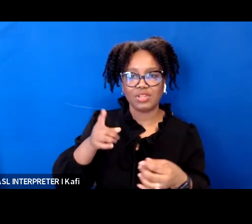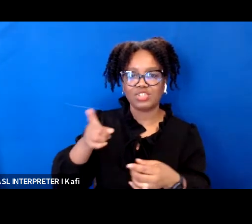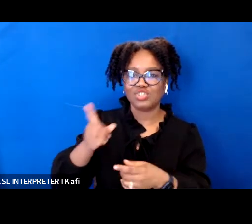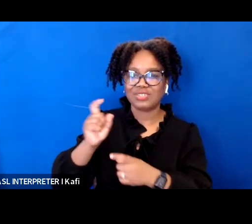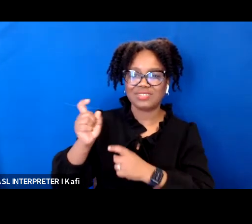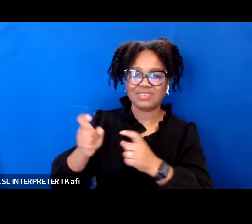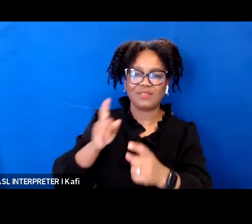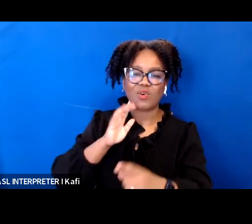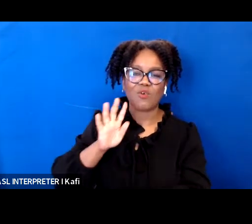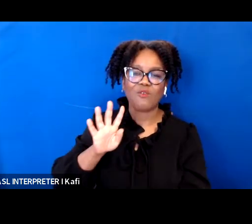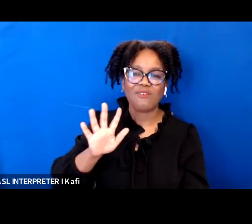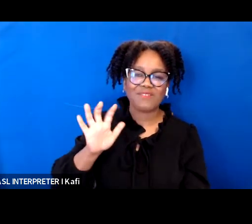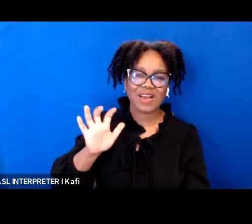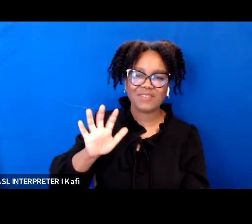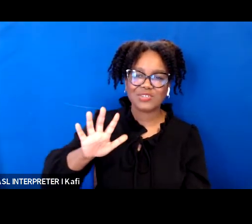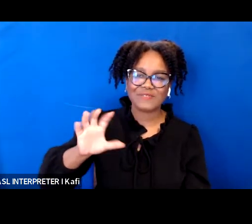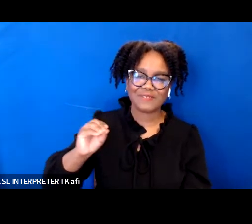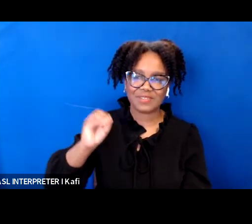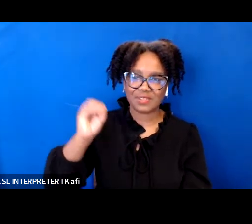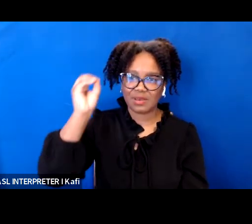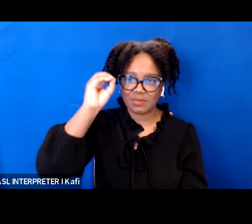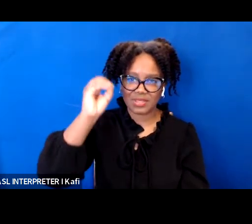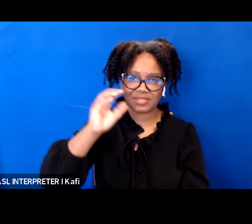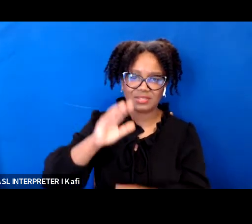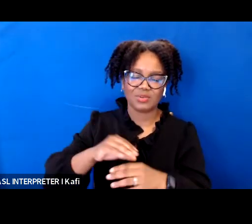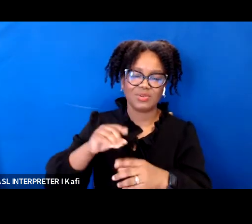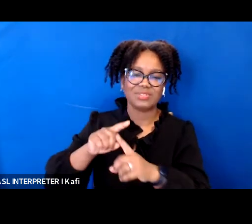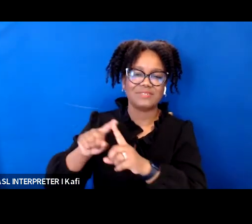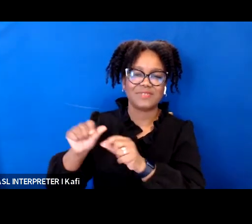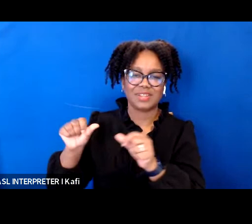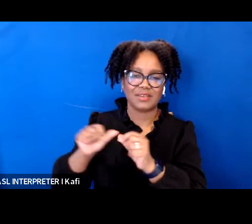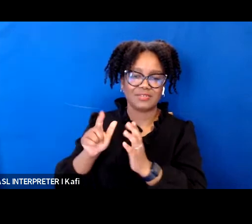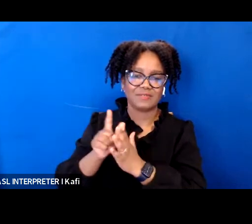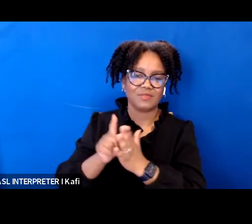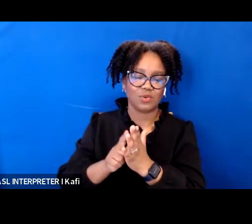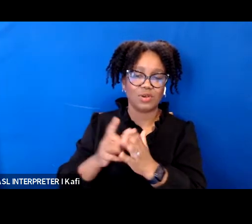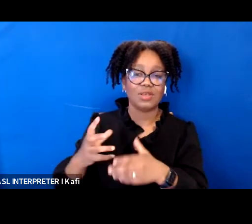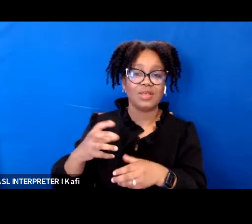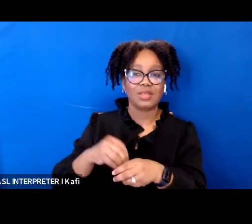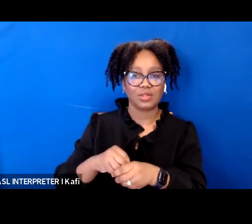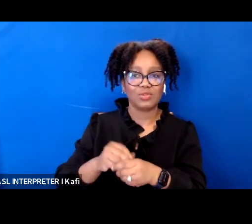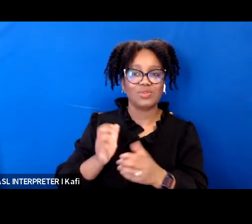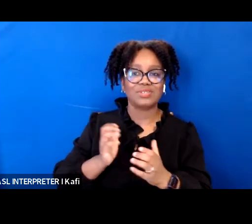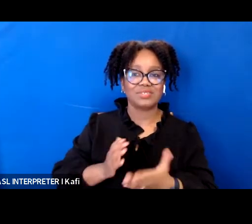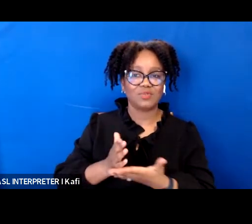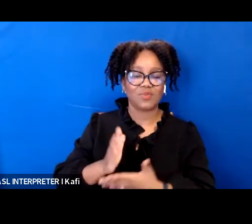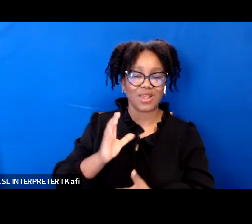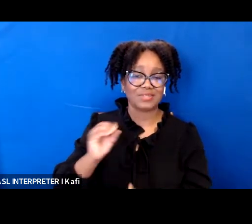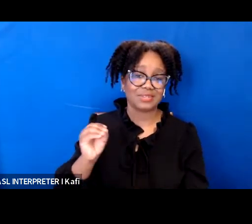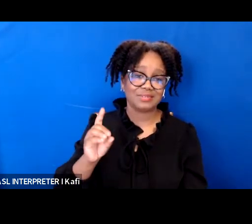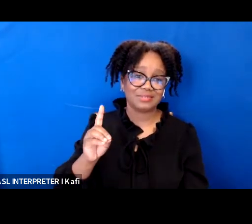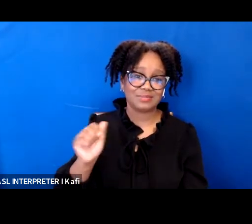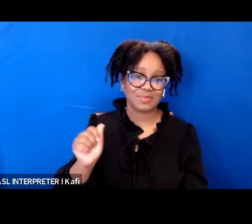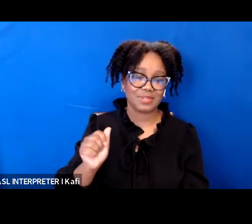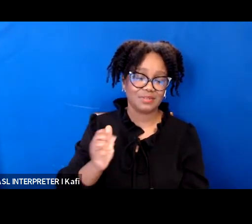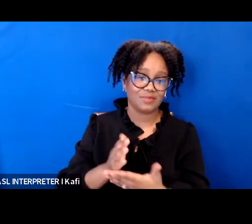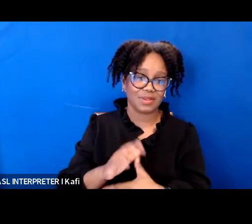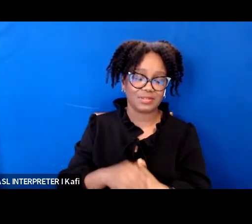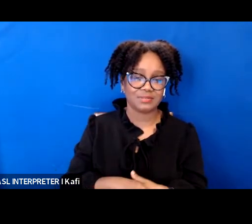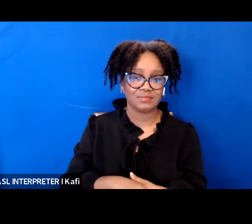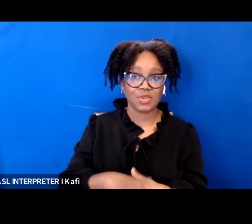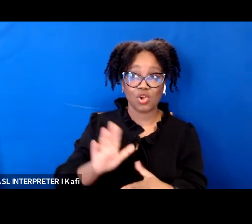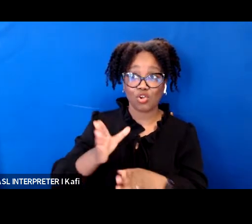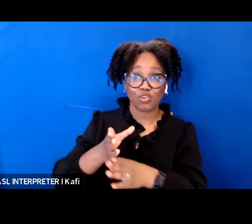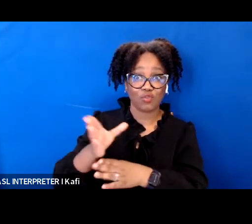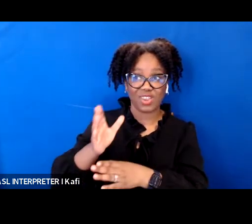areas of law including on civil rights and disability rights her career as others have stated today has included